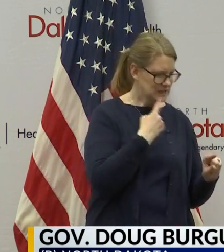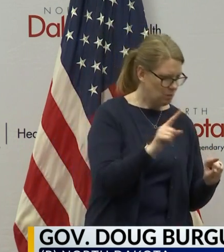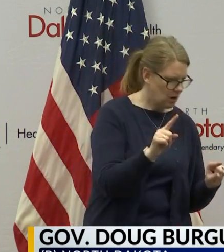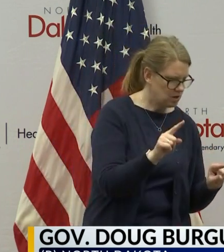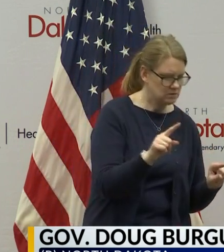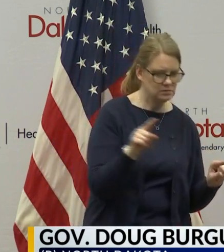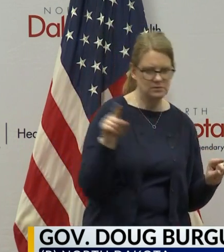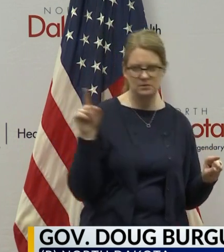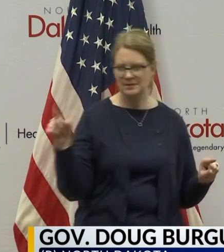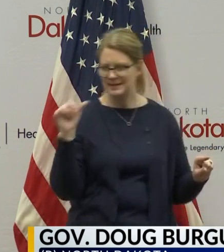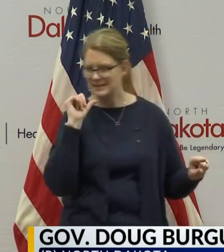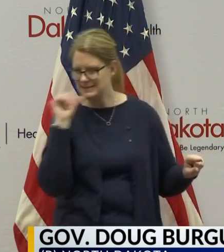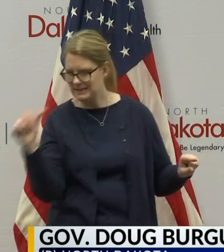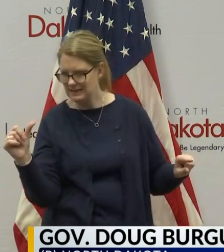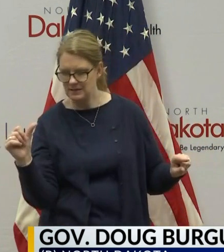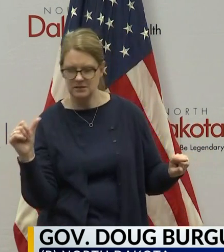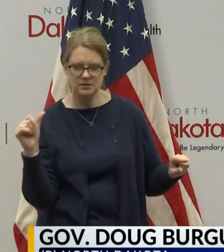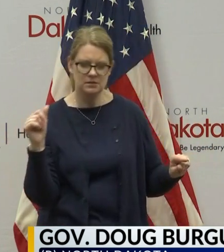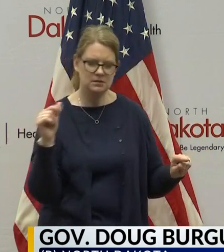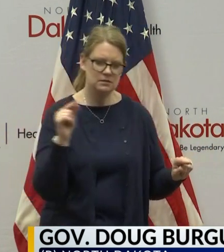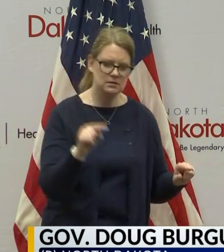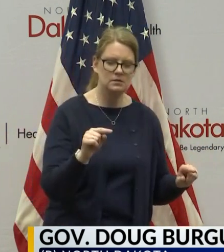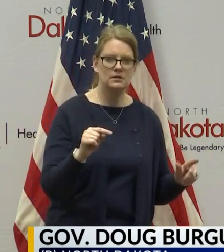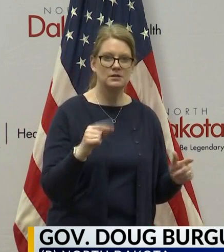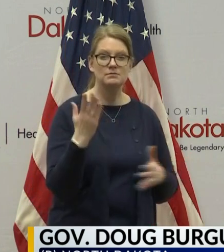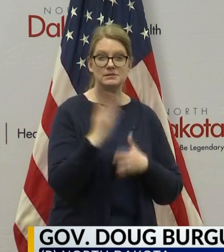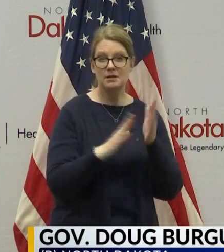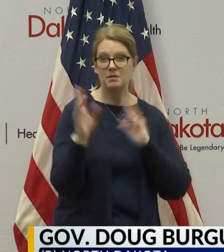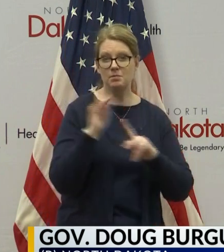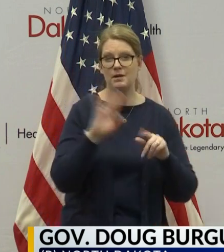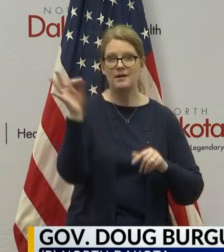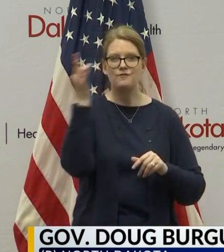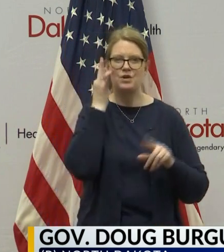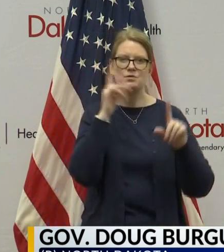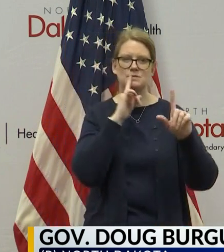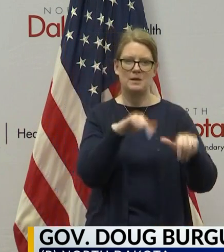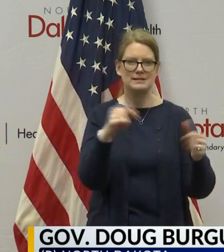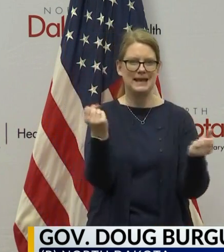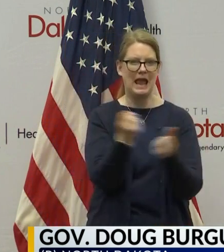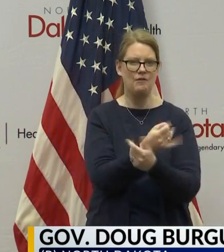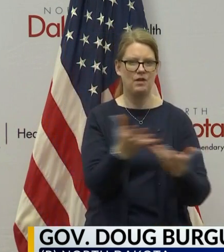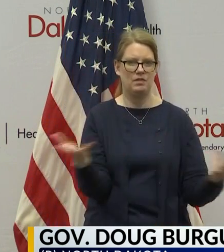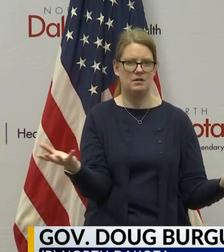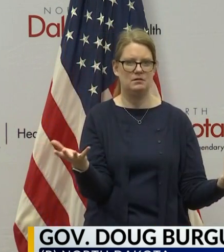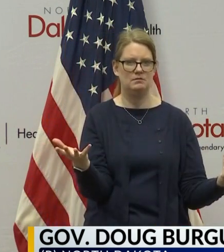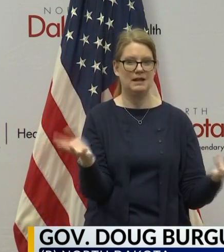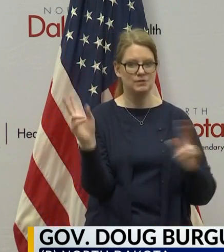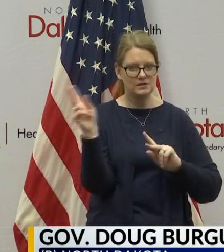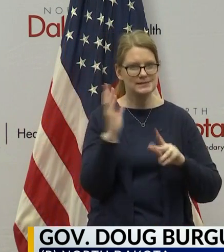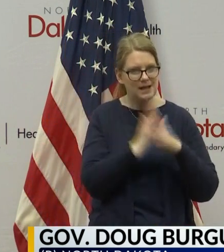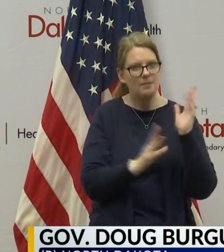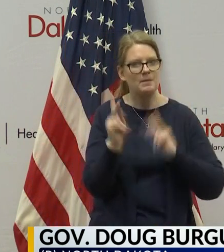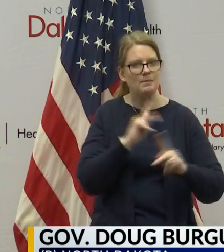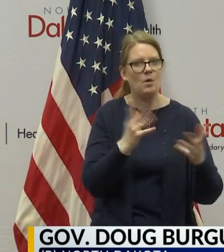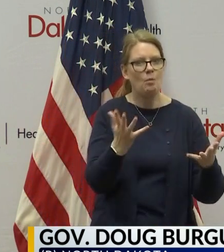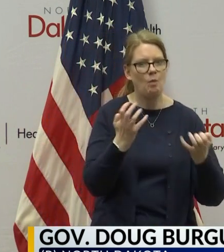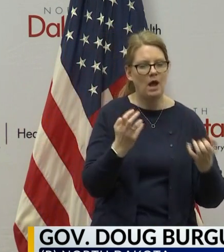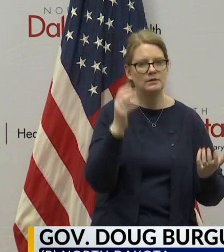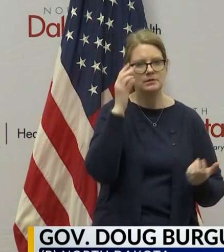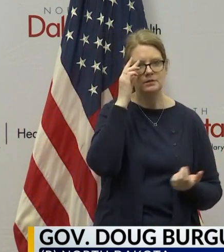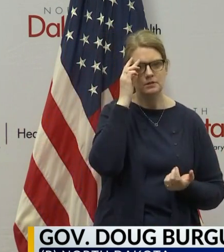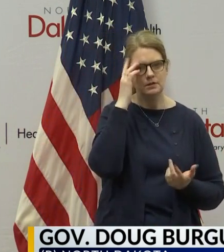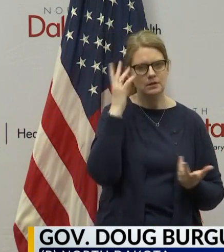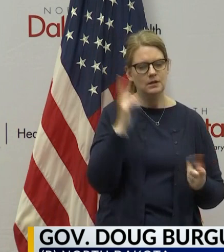I mean, some people are calling for, you know, a federal response to everything. And this flies in the face of,